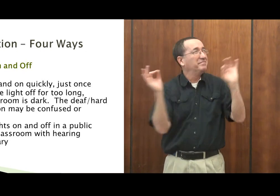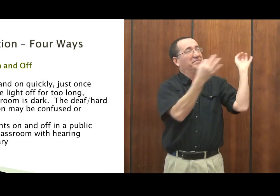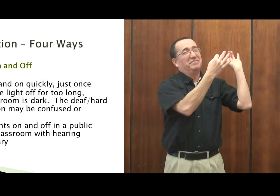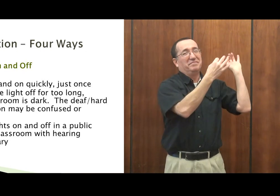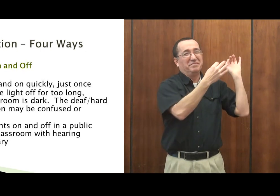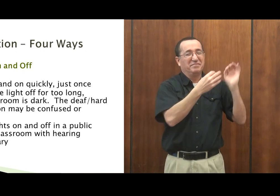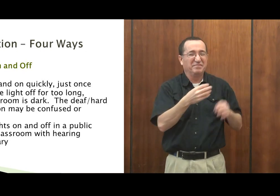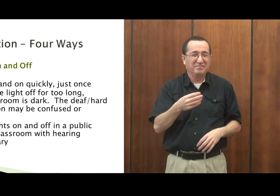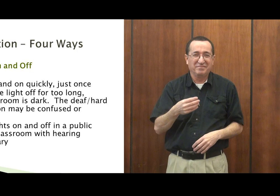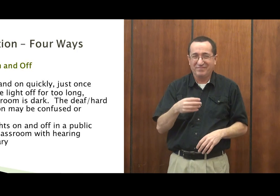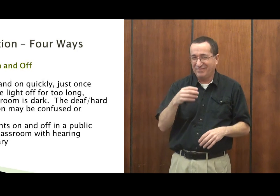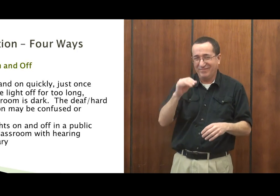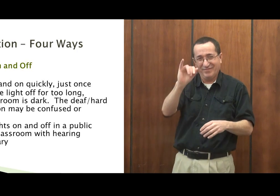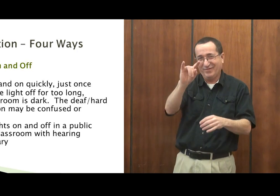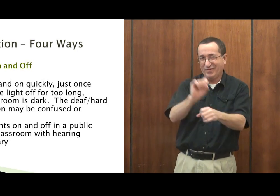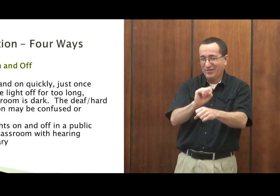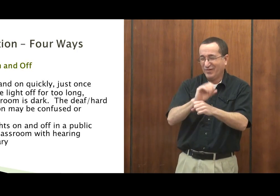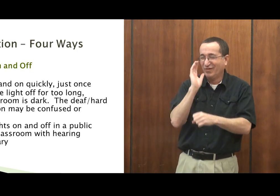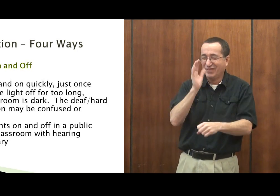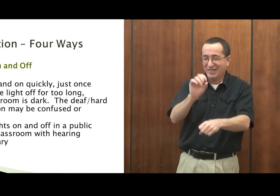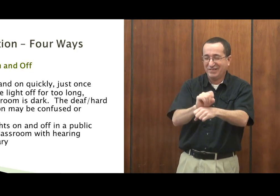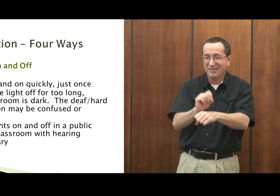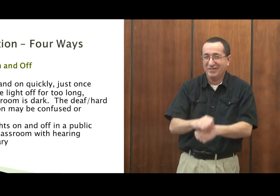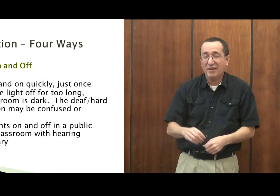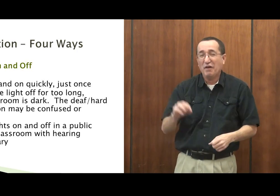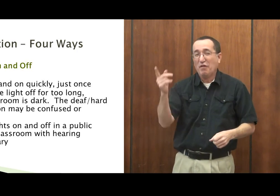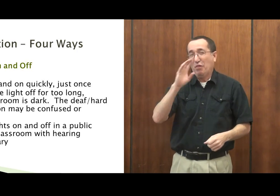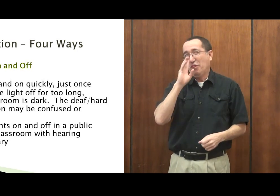And it gets a deaf person's attention very easily. works every time.